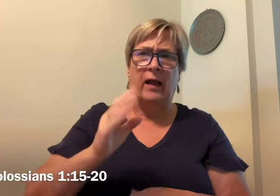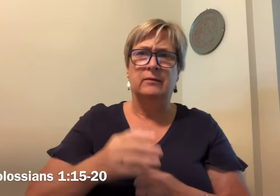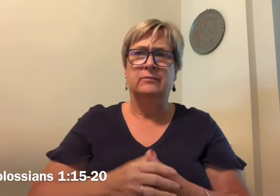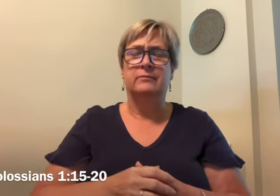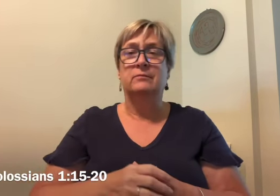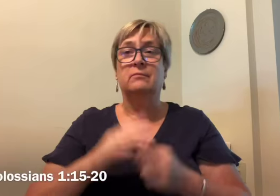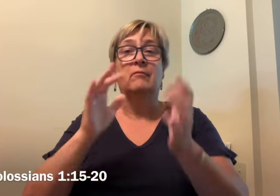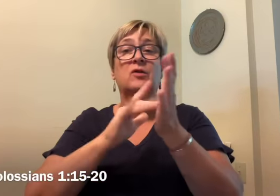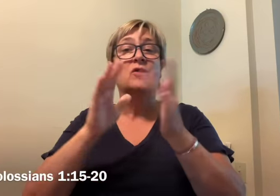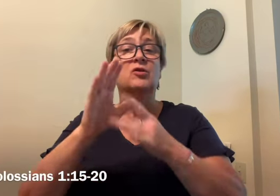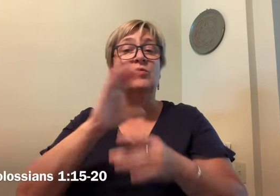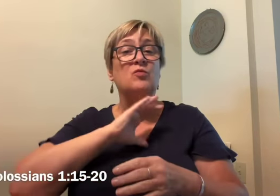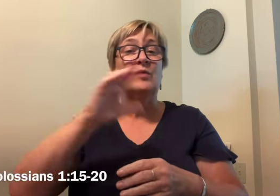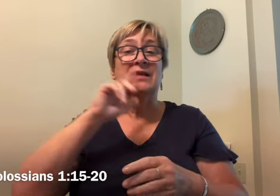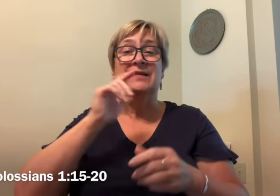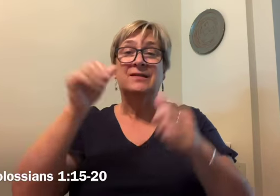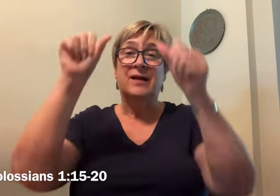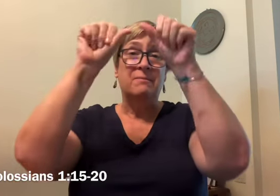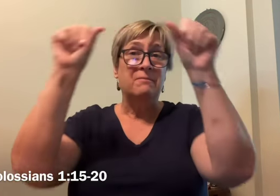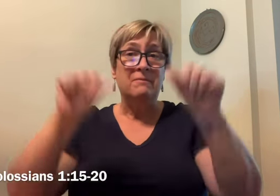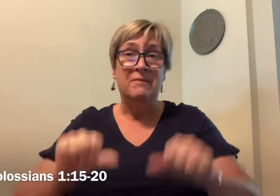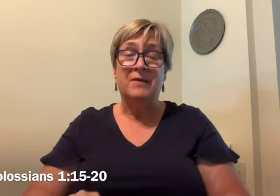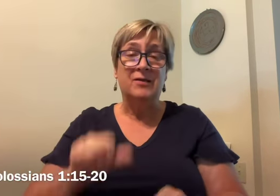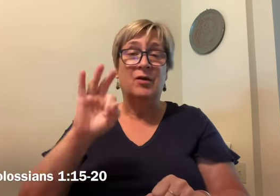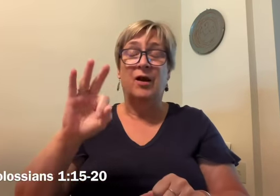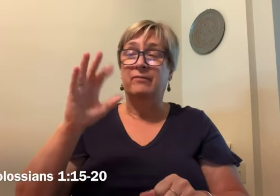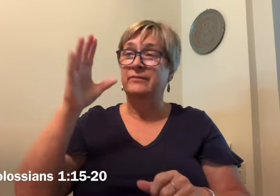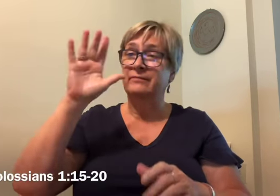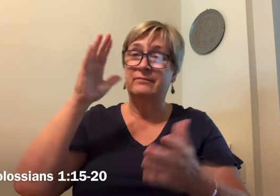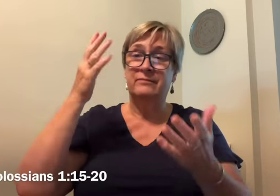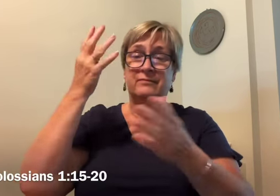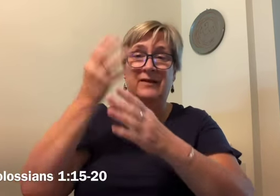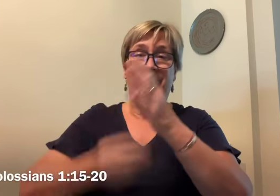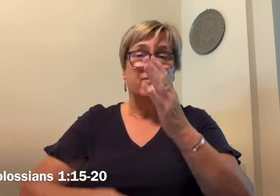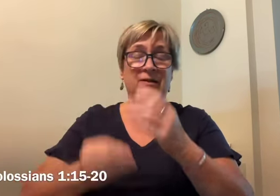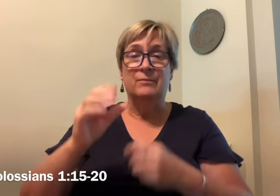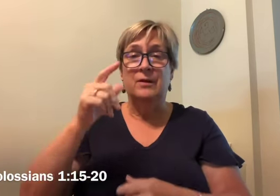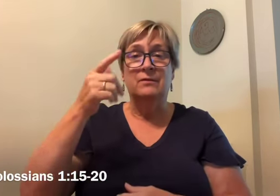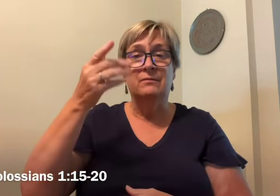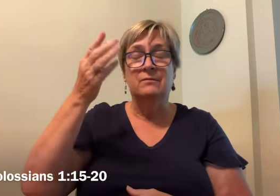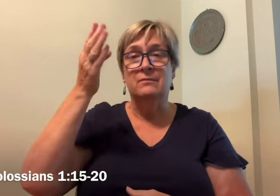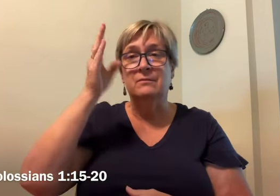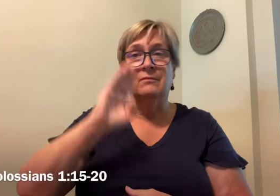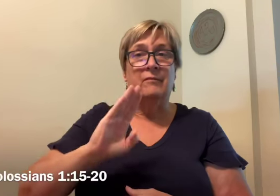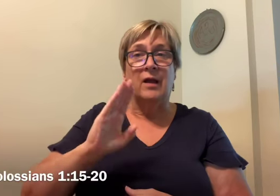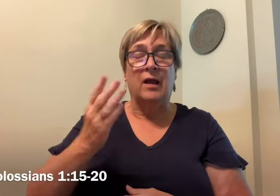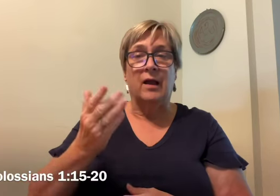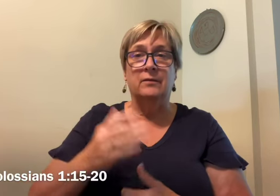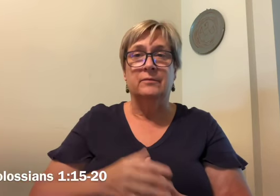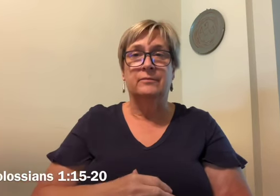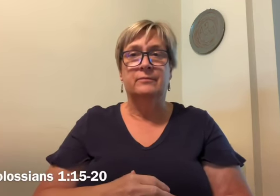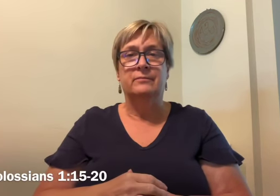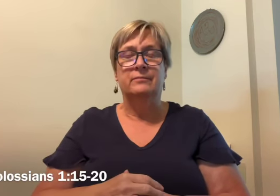Christ is the image of the invisible God, the firstborn